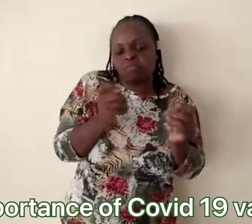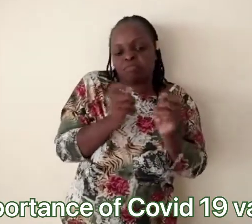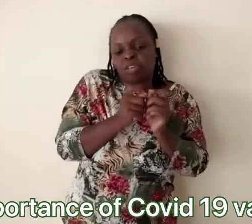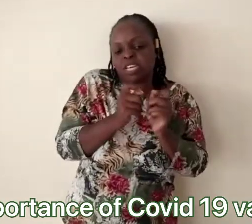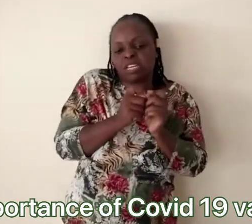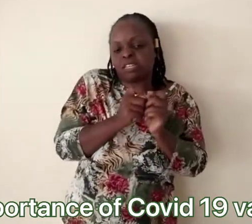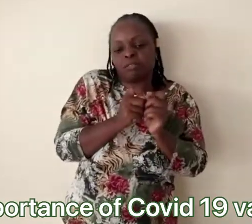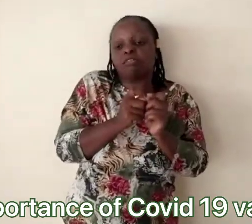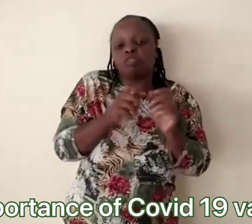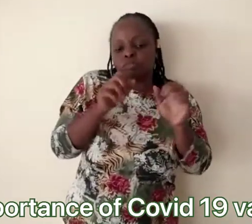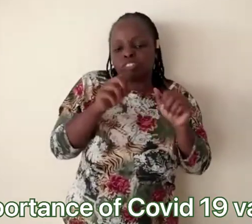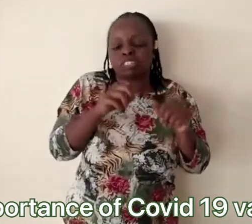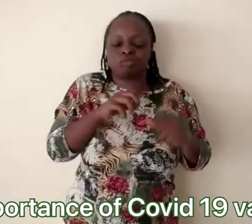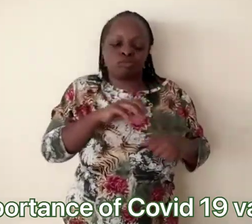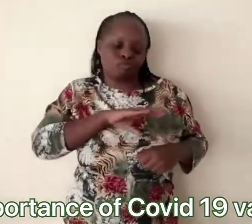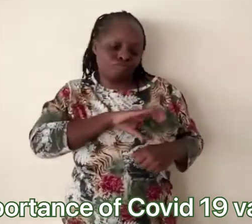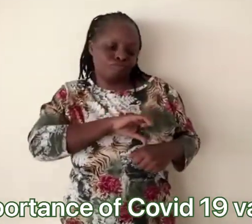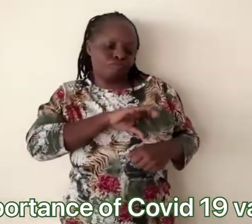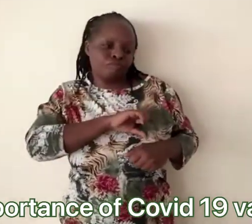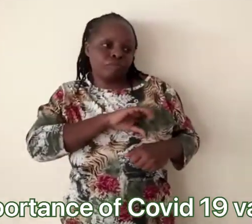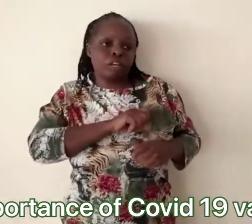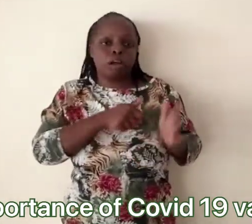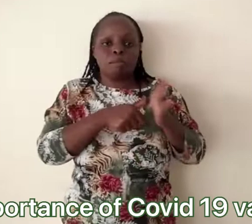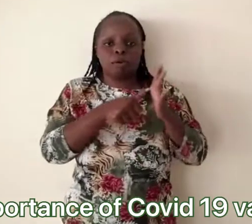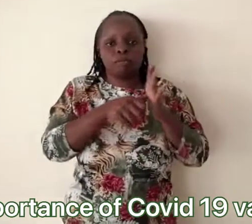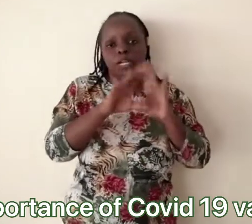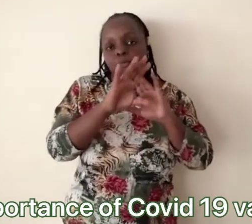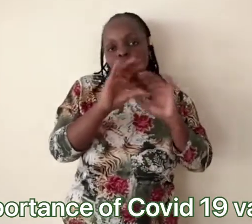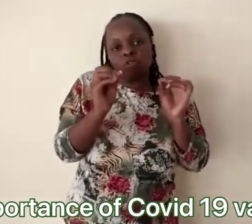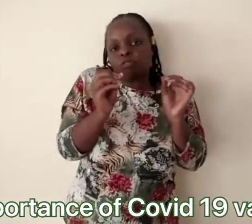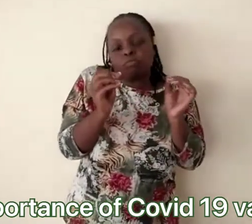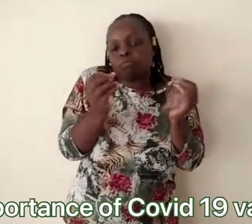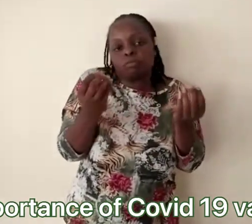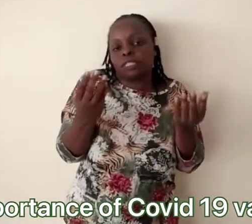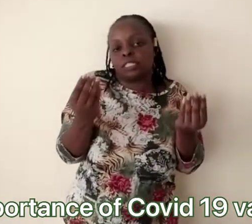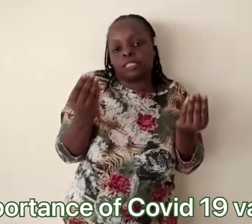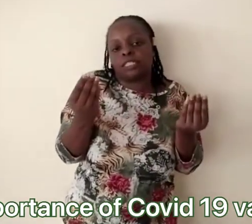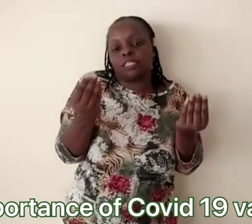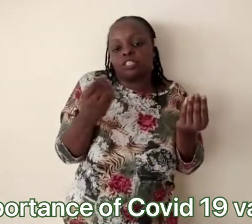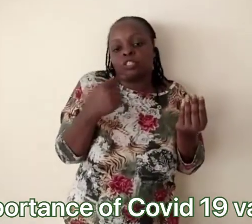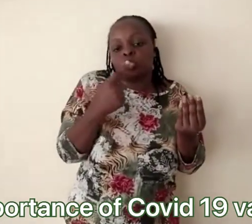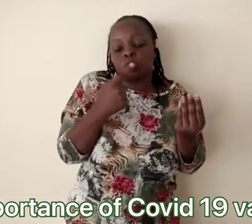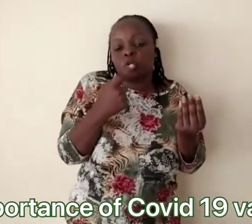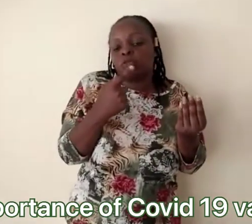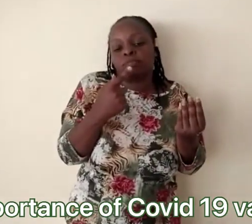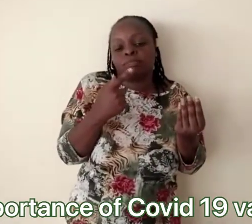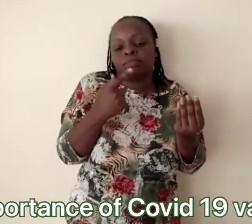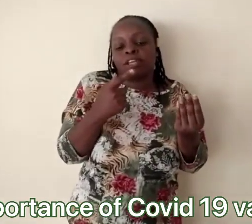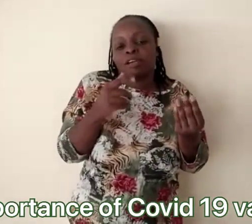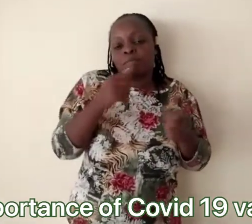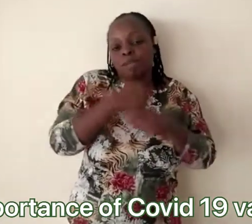It's easy. It's not pain. It's a bit pain, but patience. It's easy.